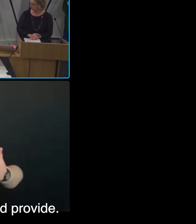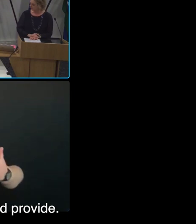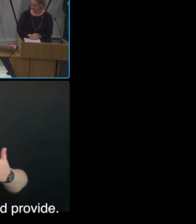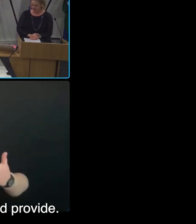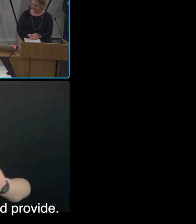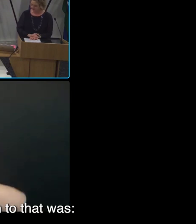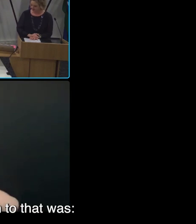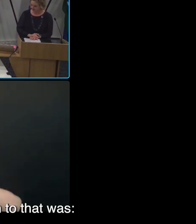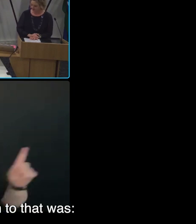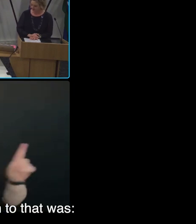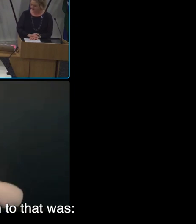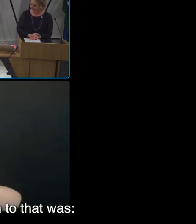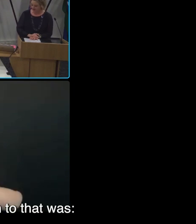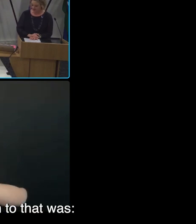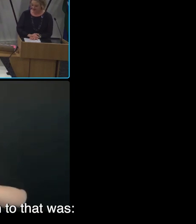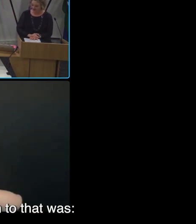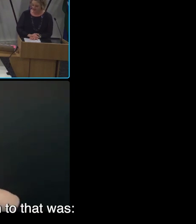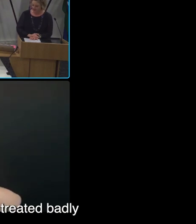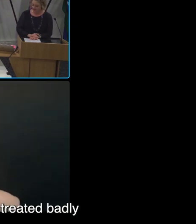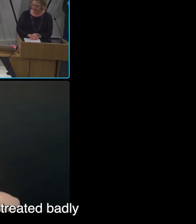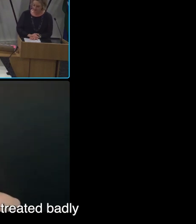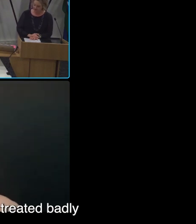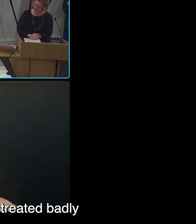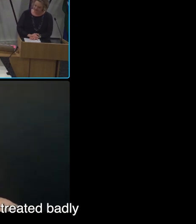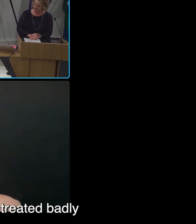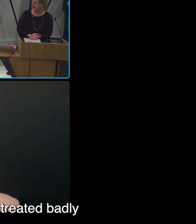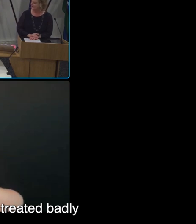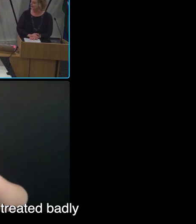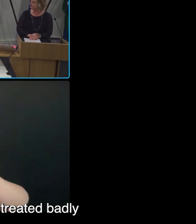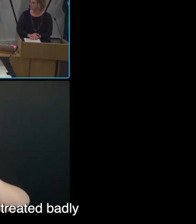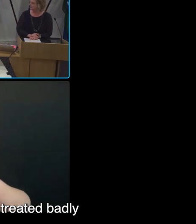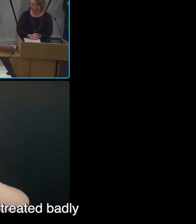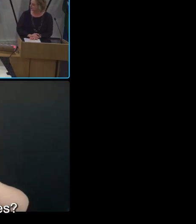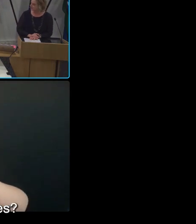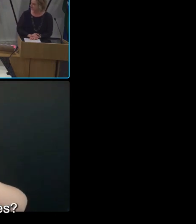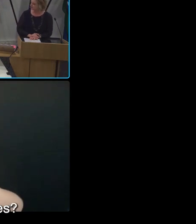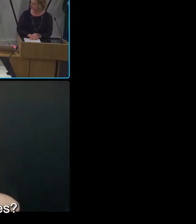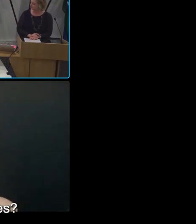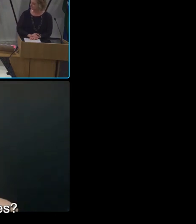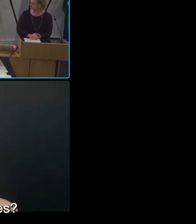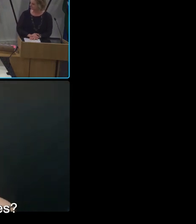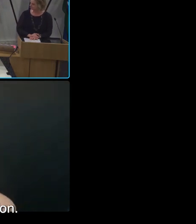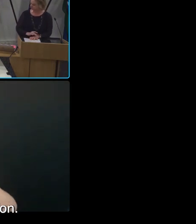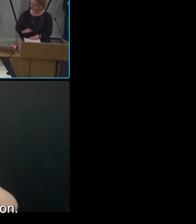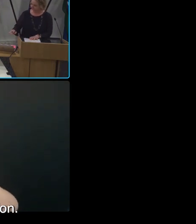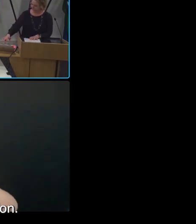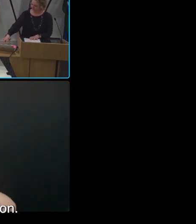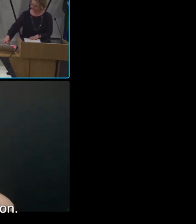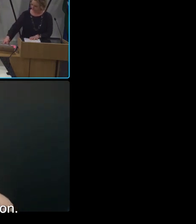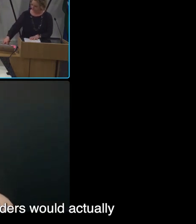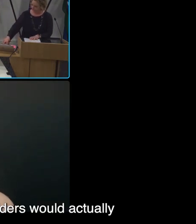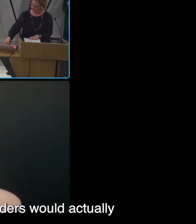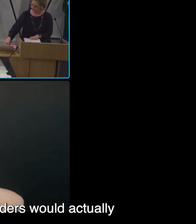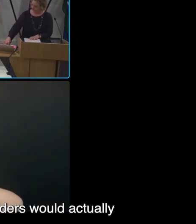would provide. And then a follow-up question to that was, how do we know that we want to be treated badly when we raise issues? Yeah, good